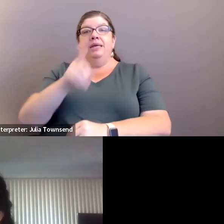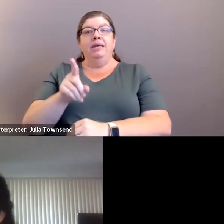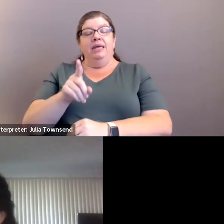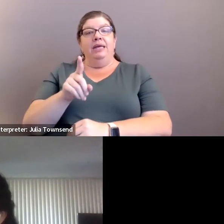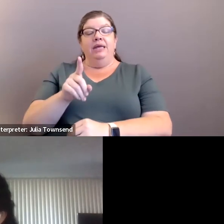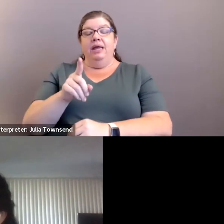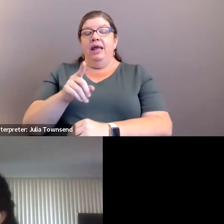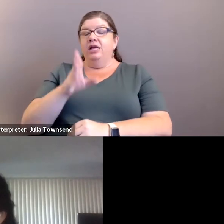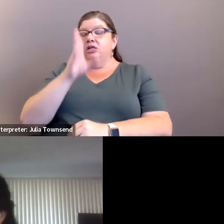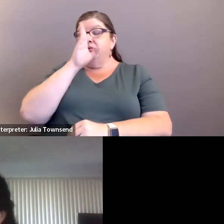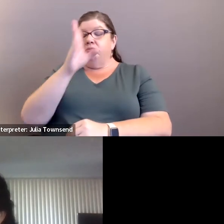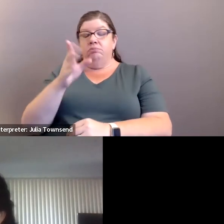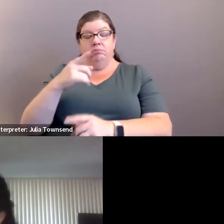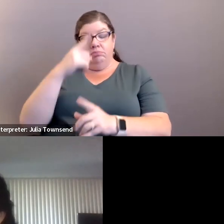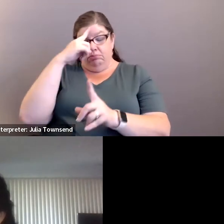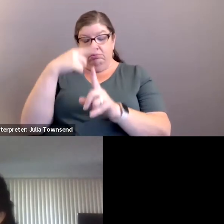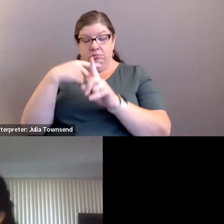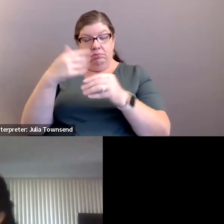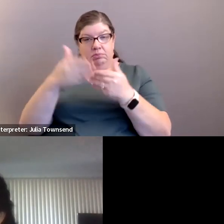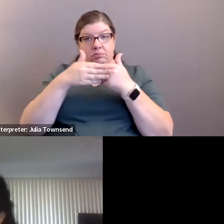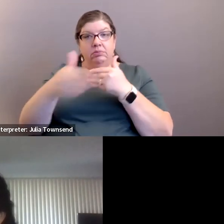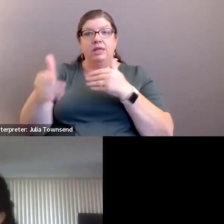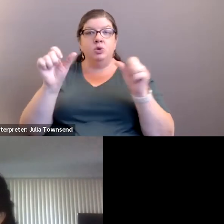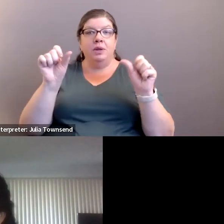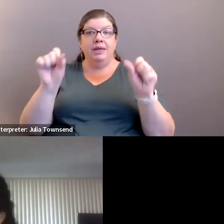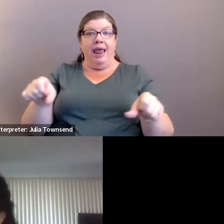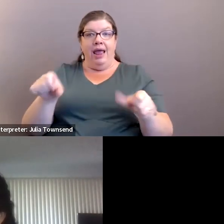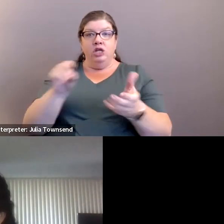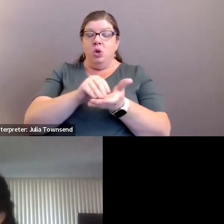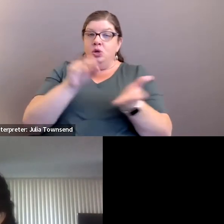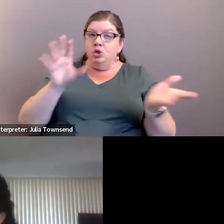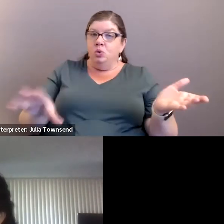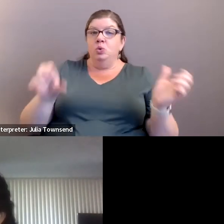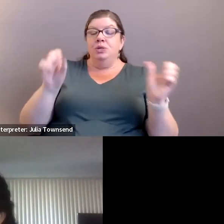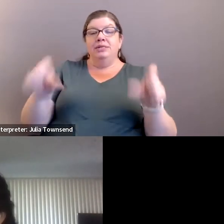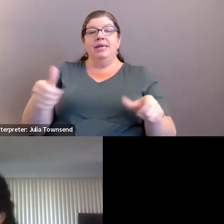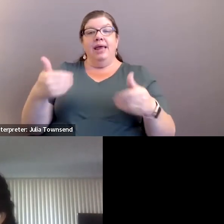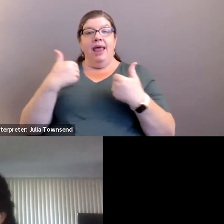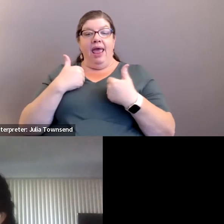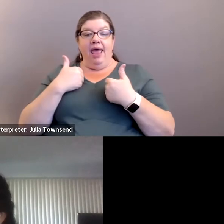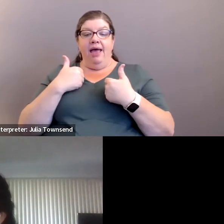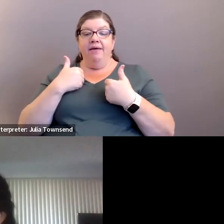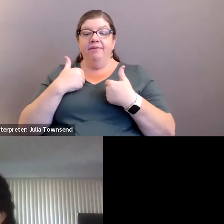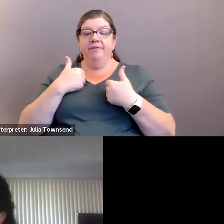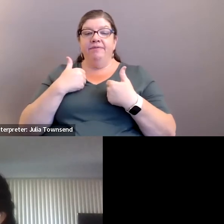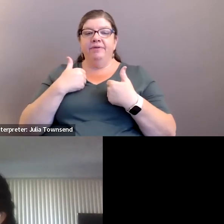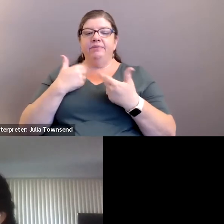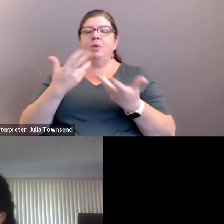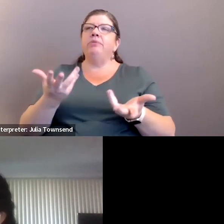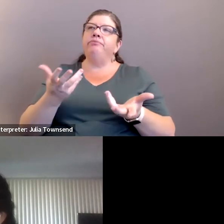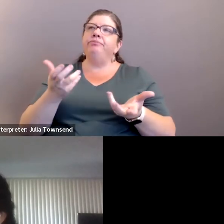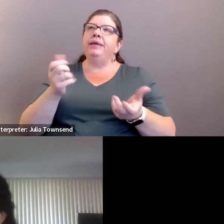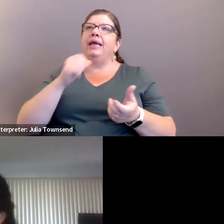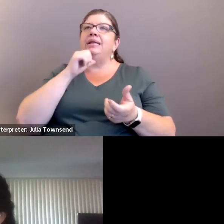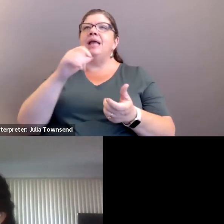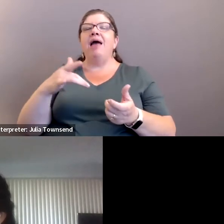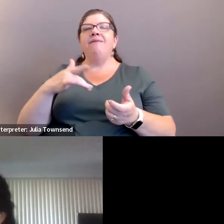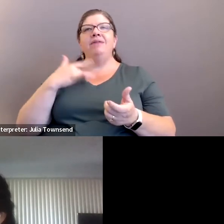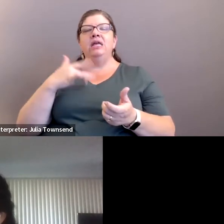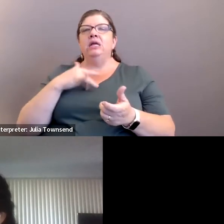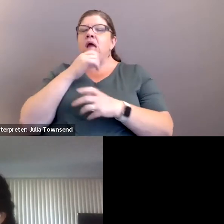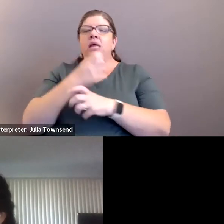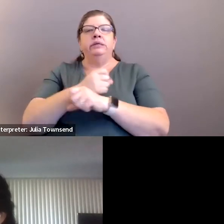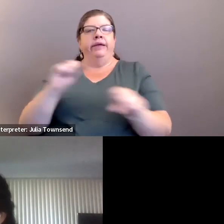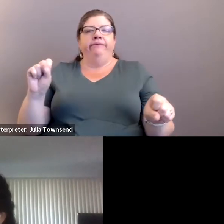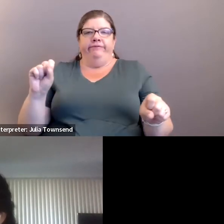forward-thinking as we can so that our students can have not feel at all any kind of lack of safety